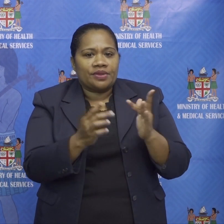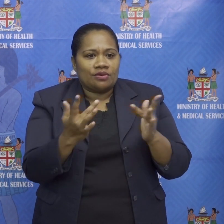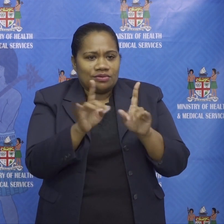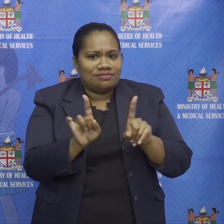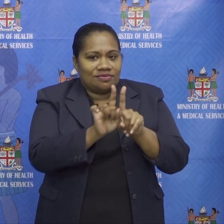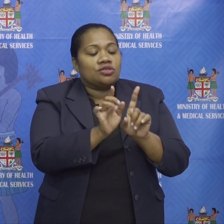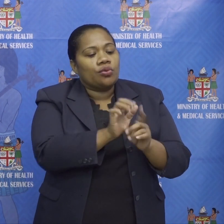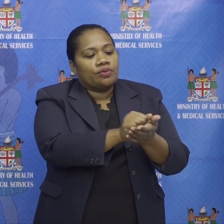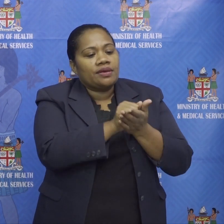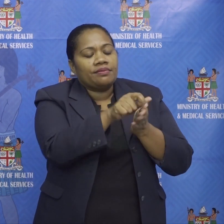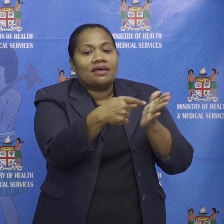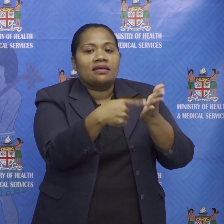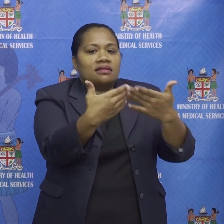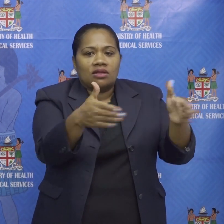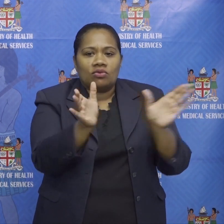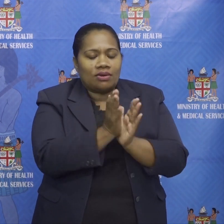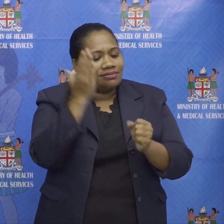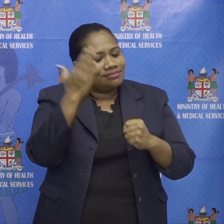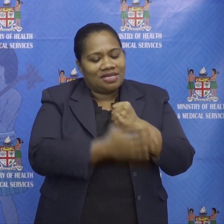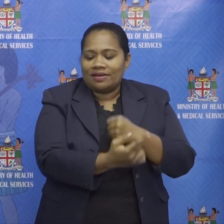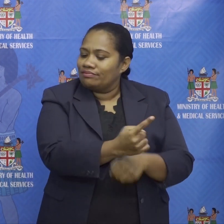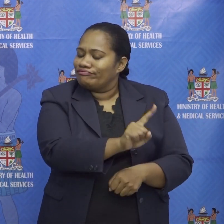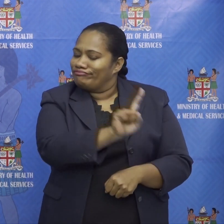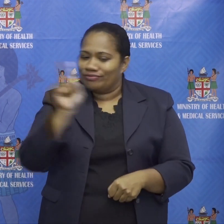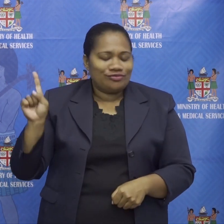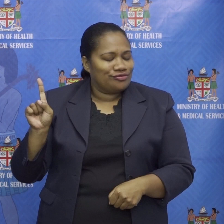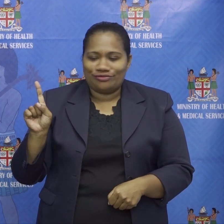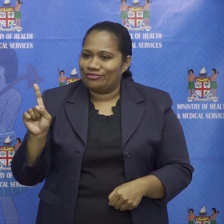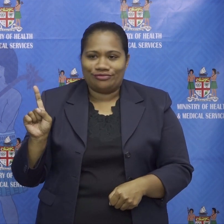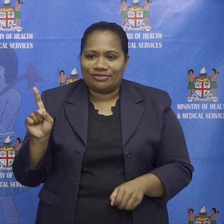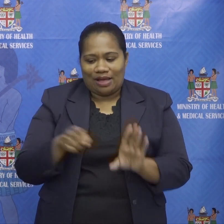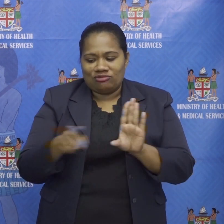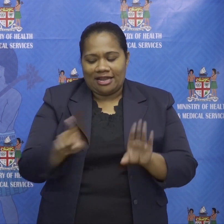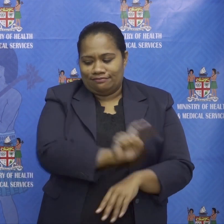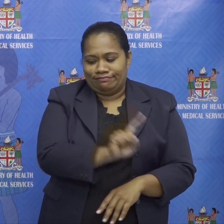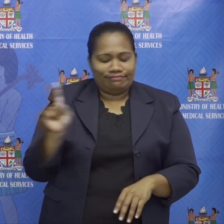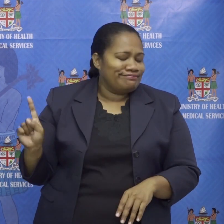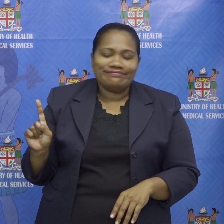tunnel he never came out at all he never came out